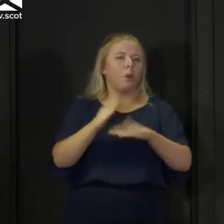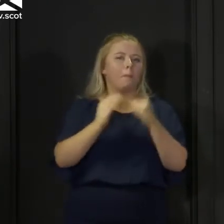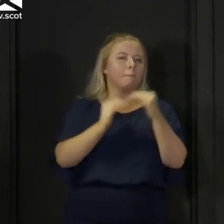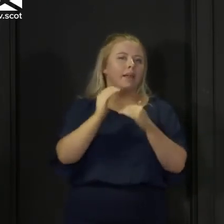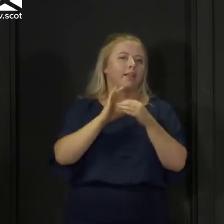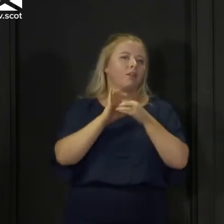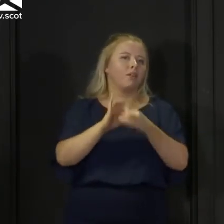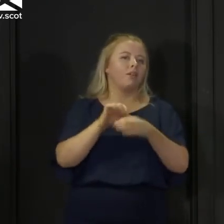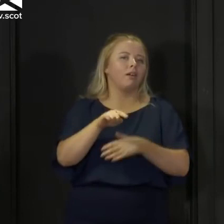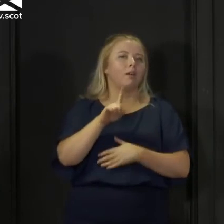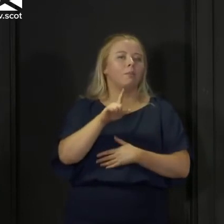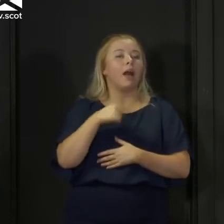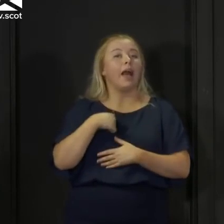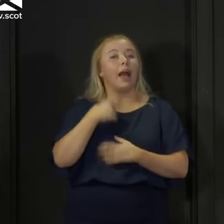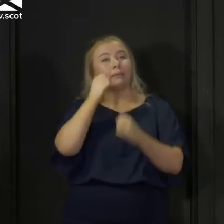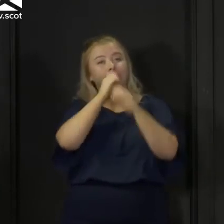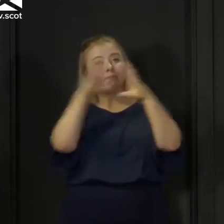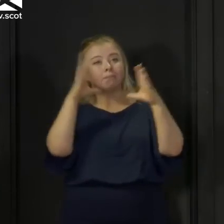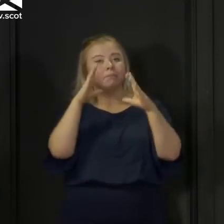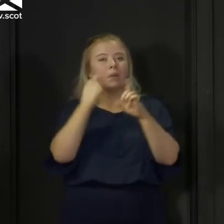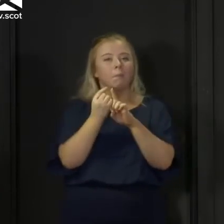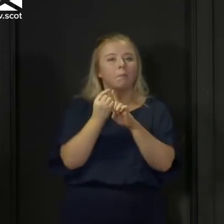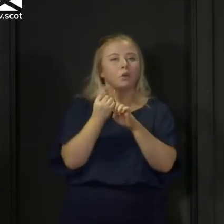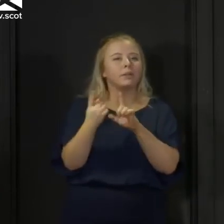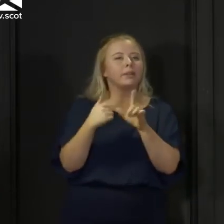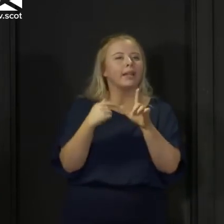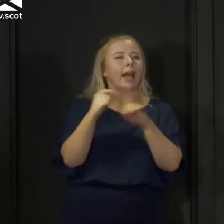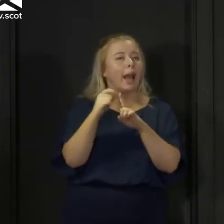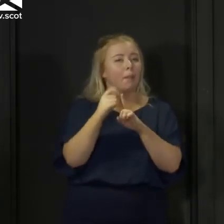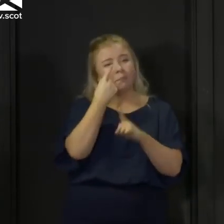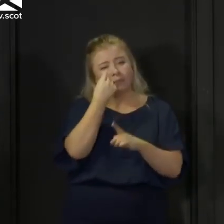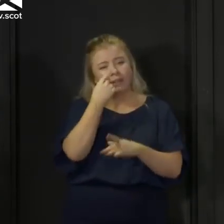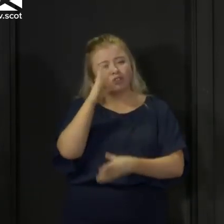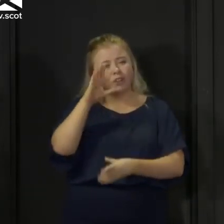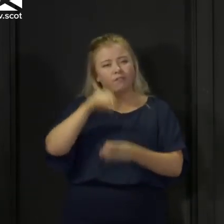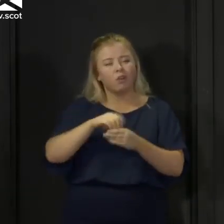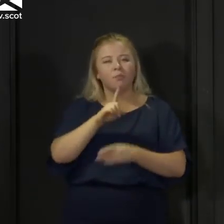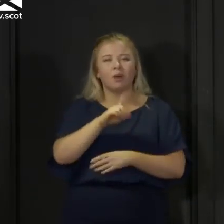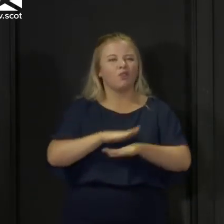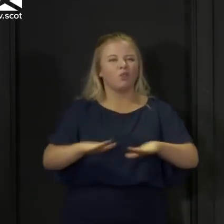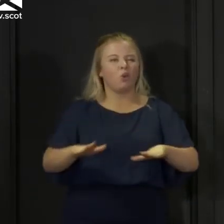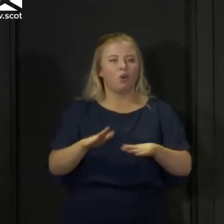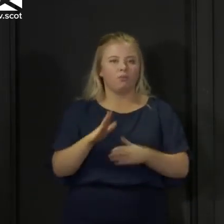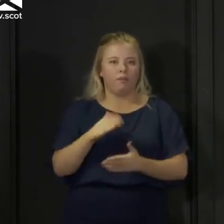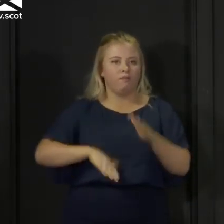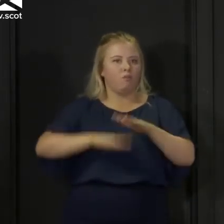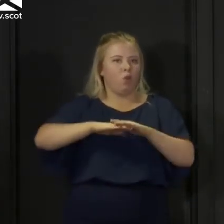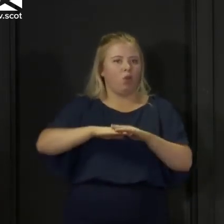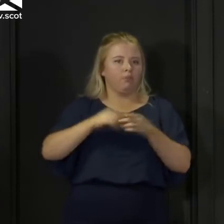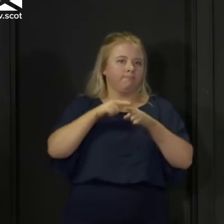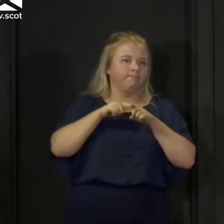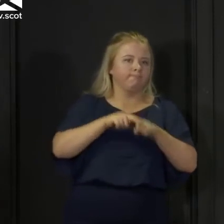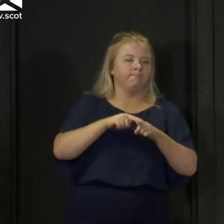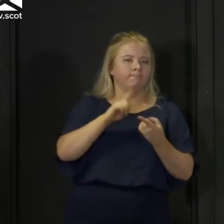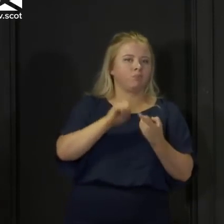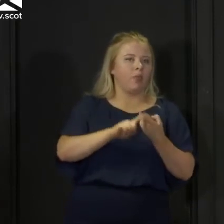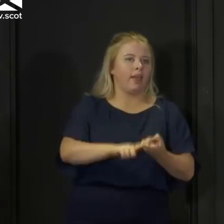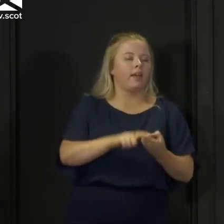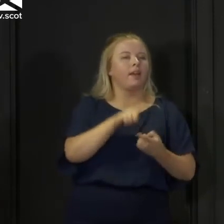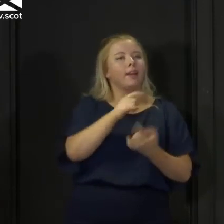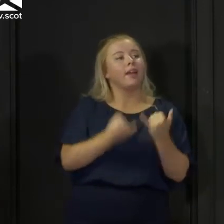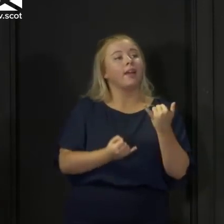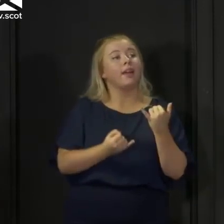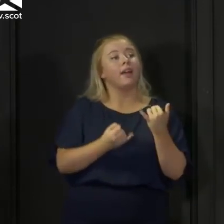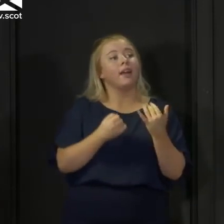the idea of a proximity app may have a part to play but as I say we're not building it around that although that's a part of your